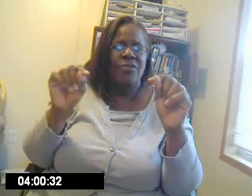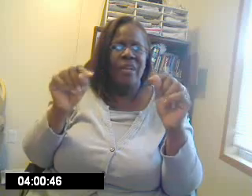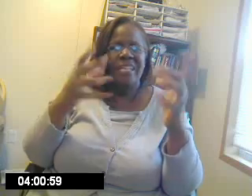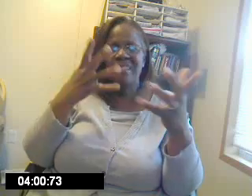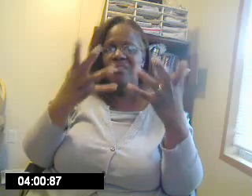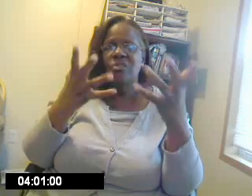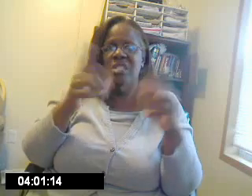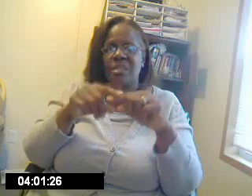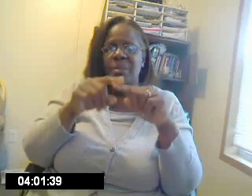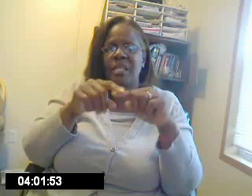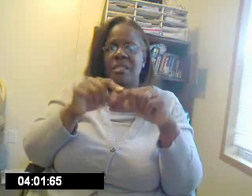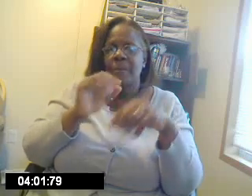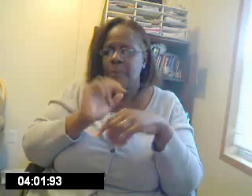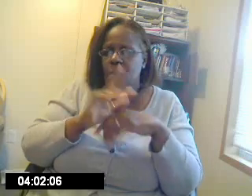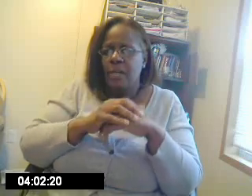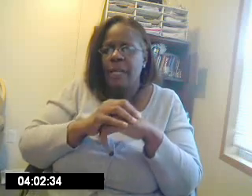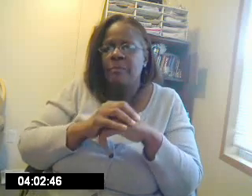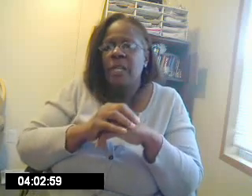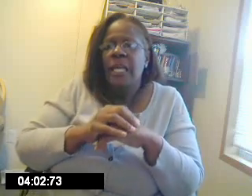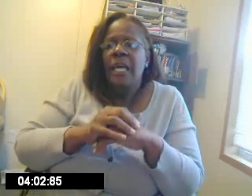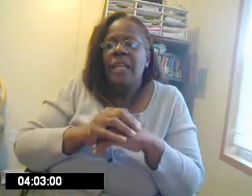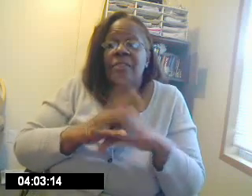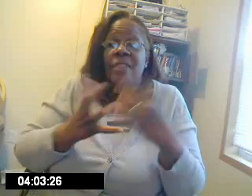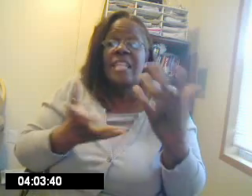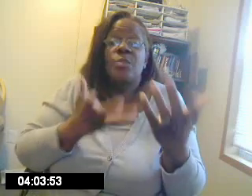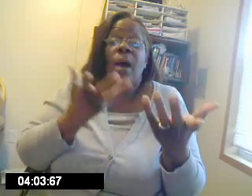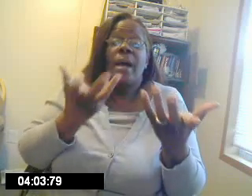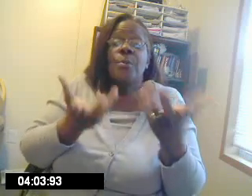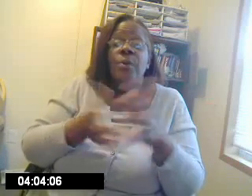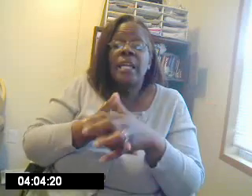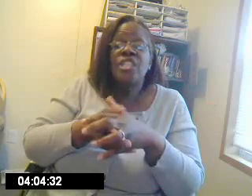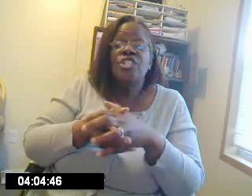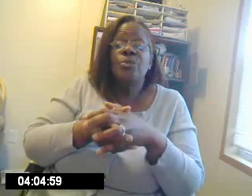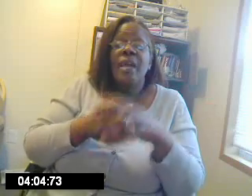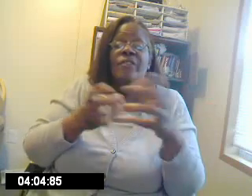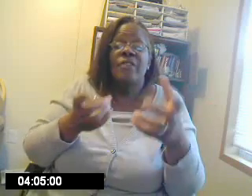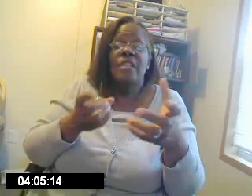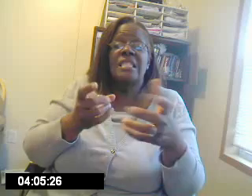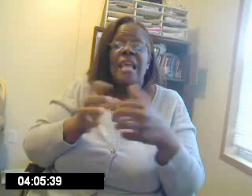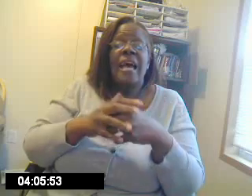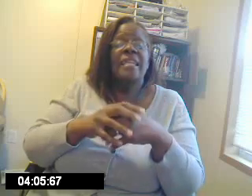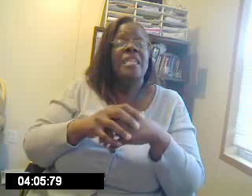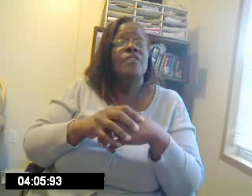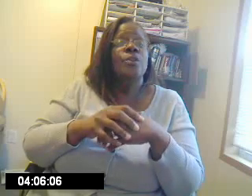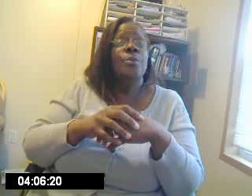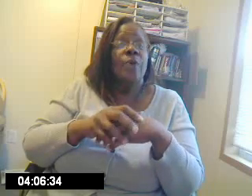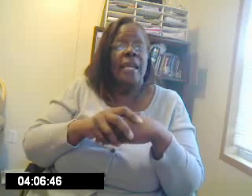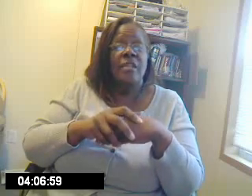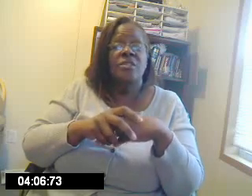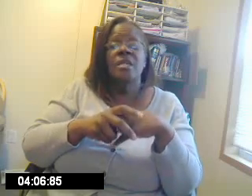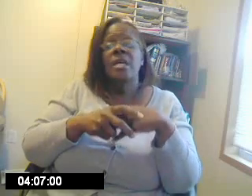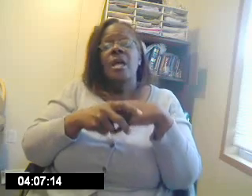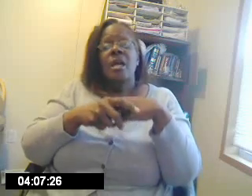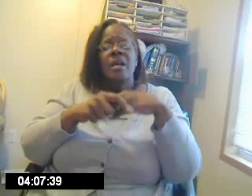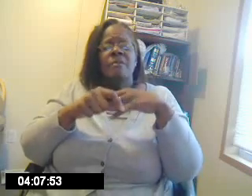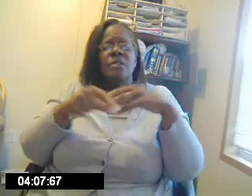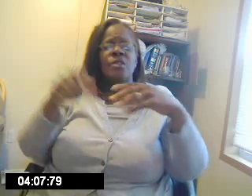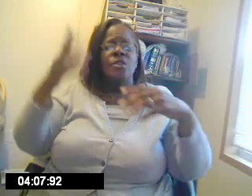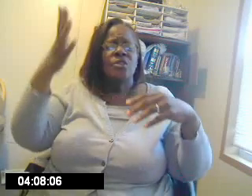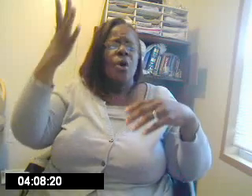phrase. So, just depends. Okay. That's why I praise you and for this I give you praise. So,